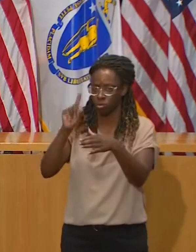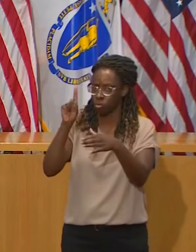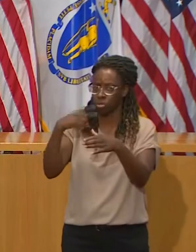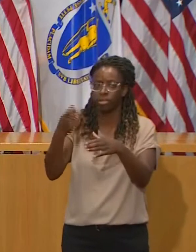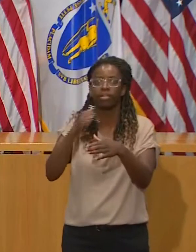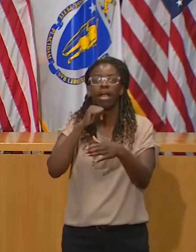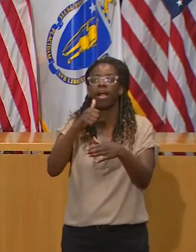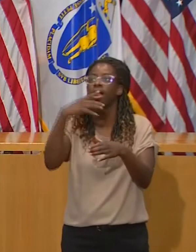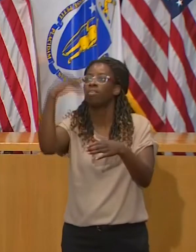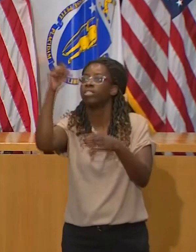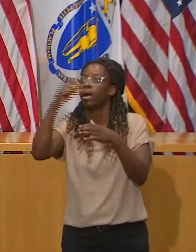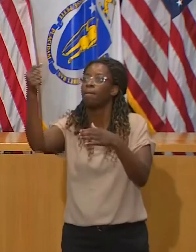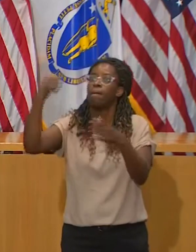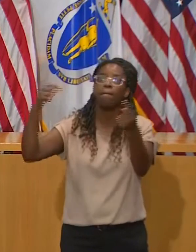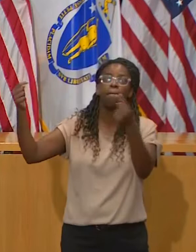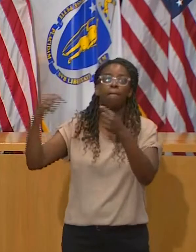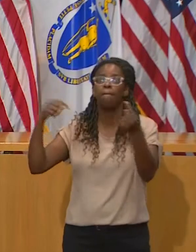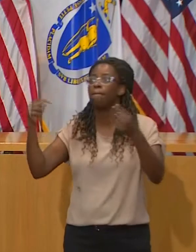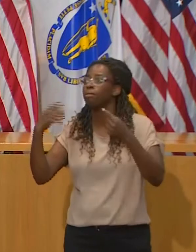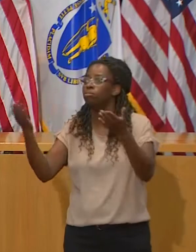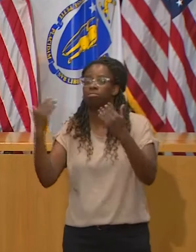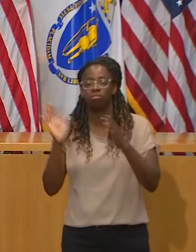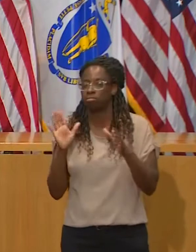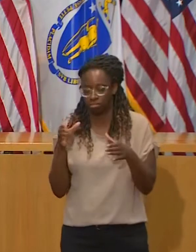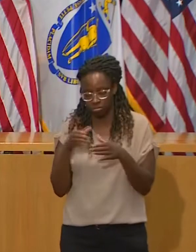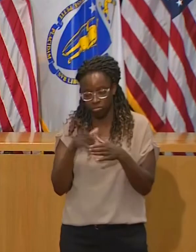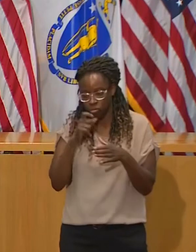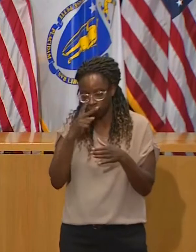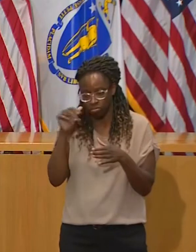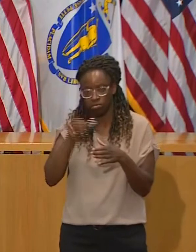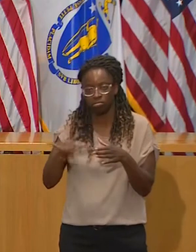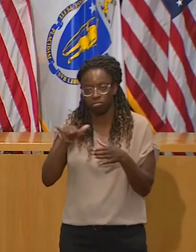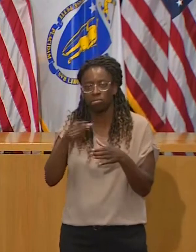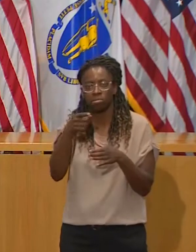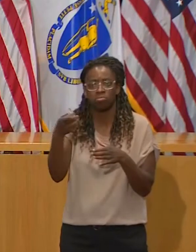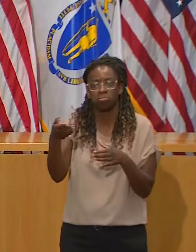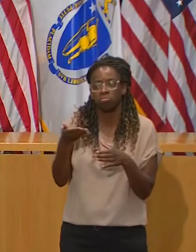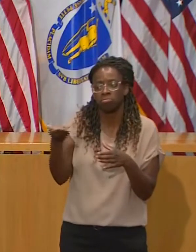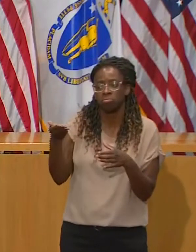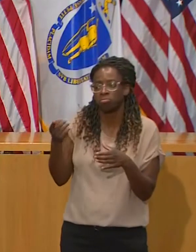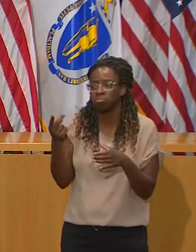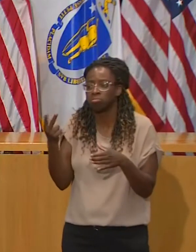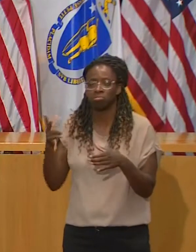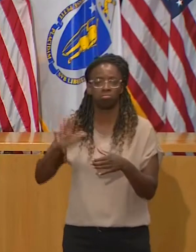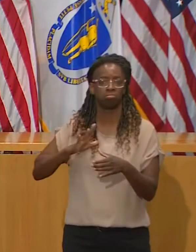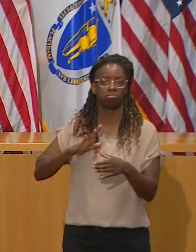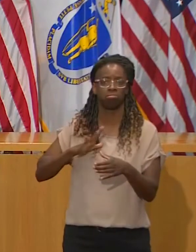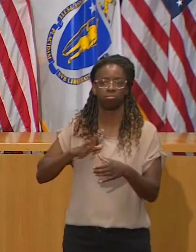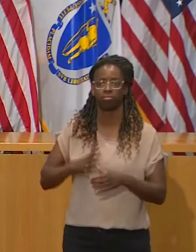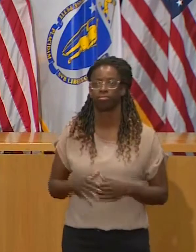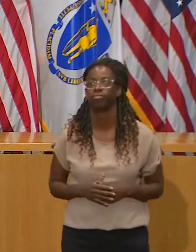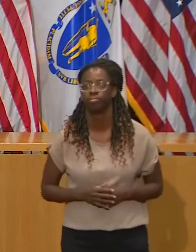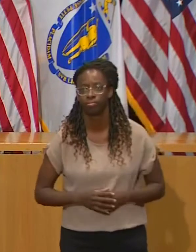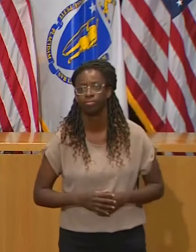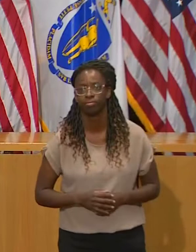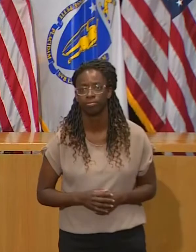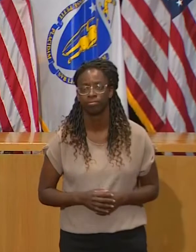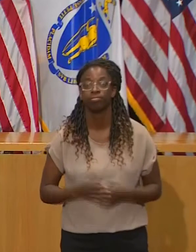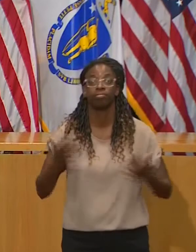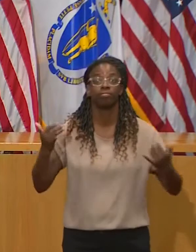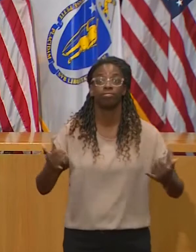for transmitting COVID and Thanksgiving requires folks to act indoors, to eat indoors,